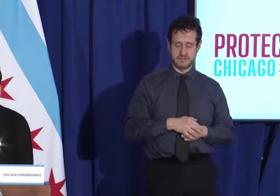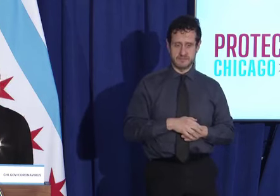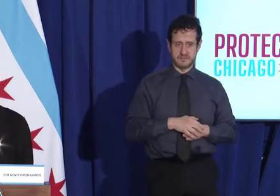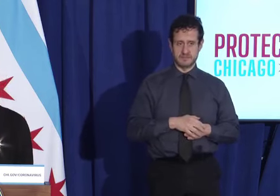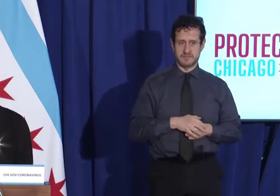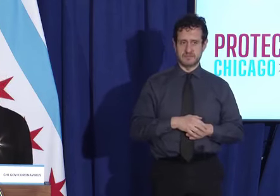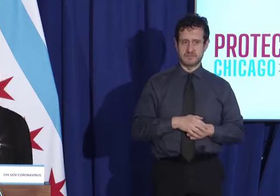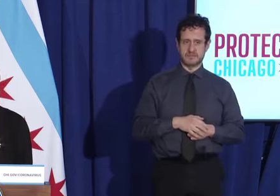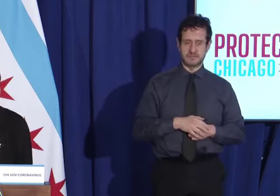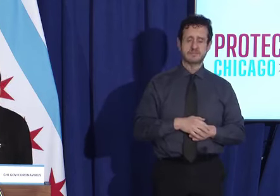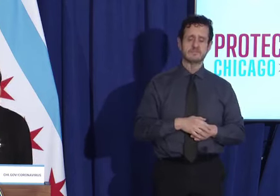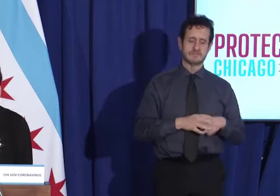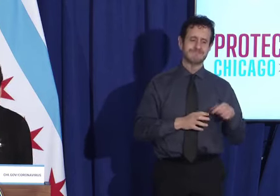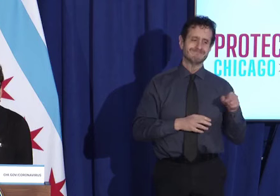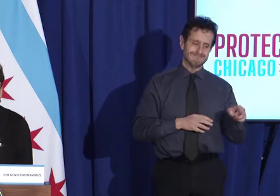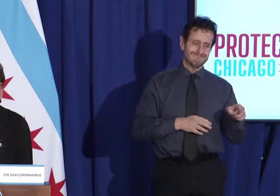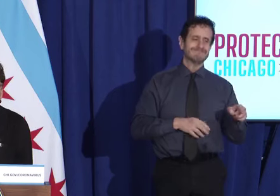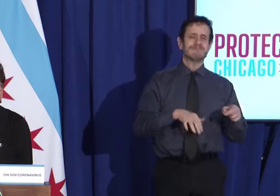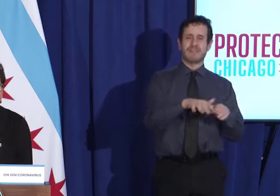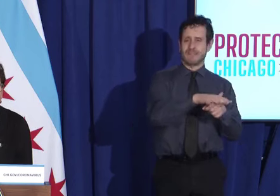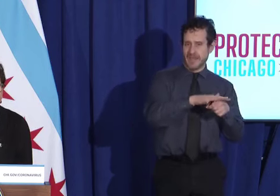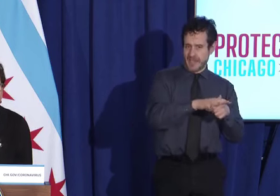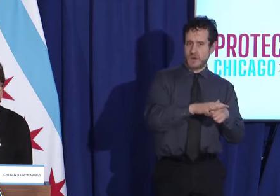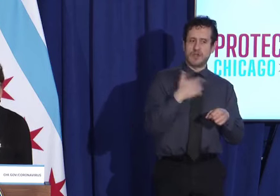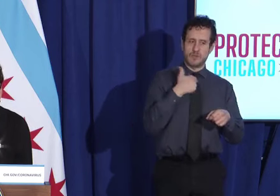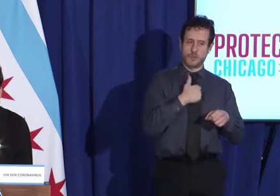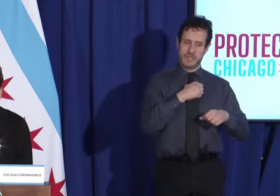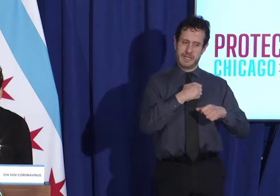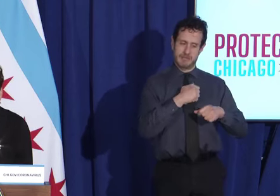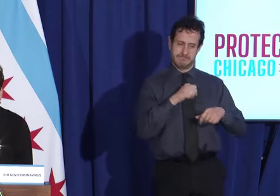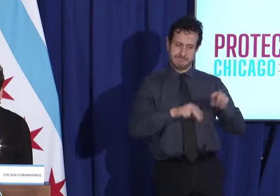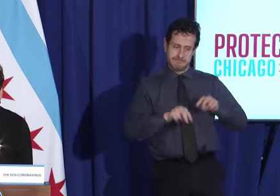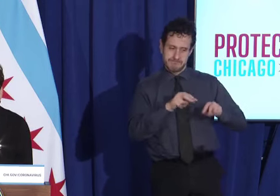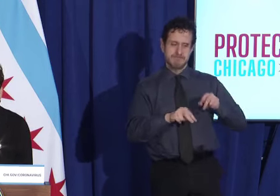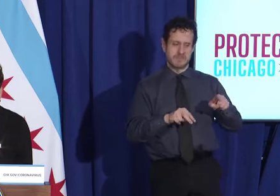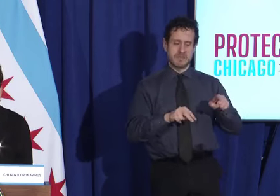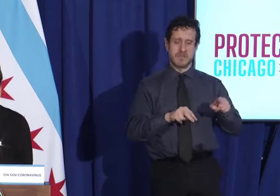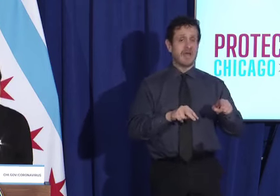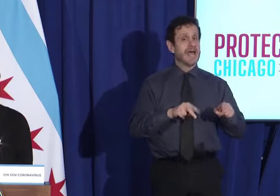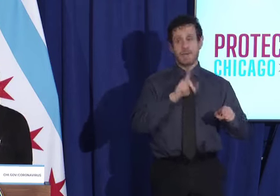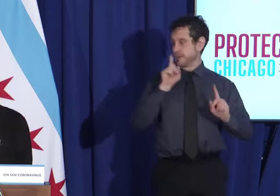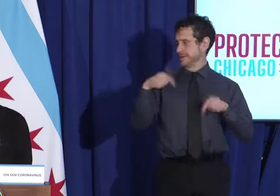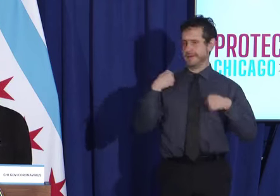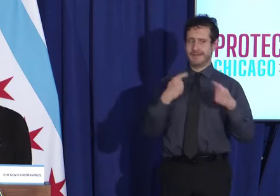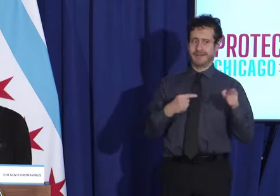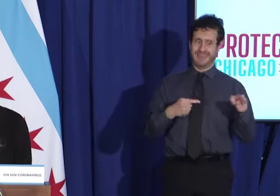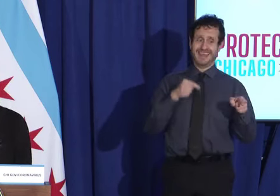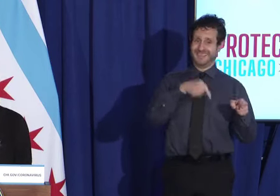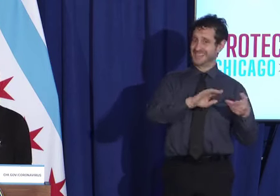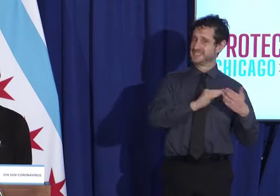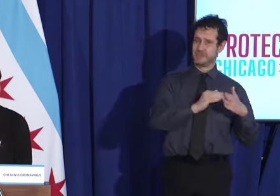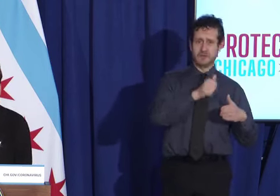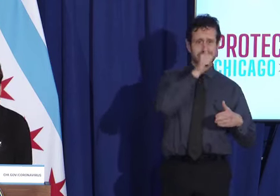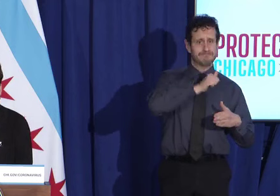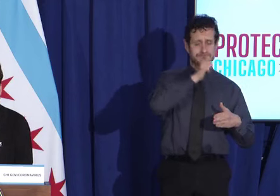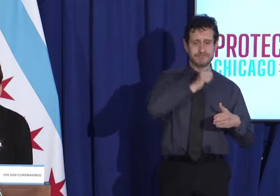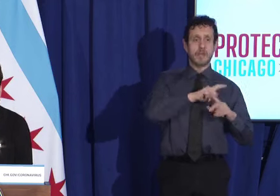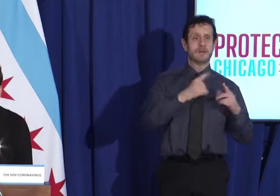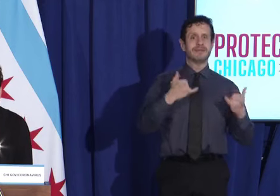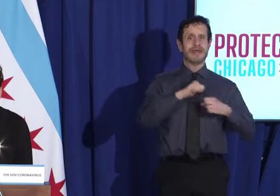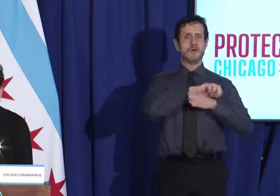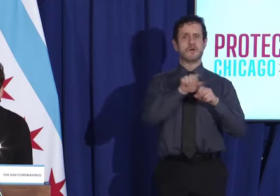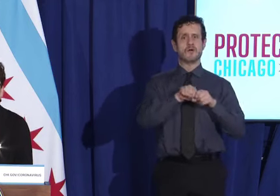and the vulnerabilities that we faced even before COVID hit, our community has been hit